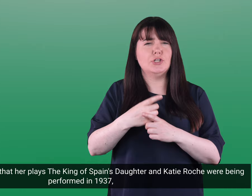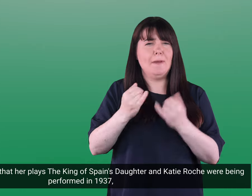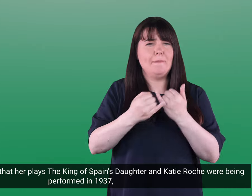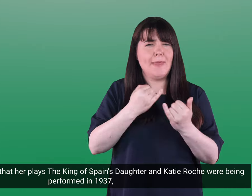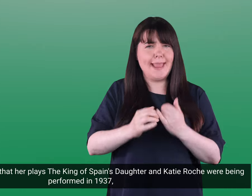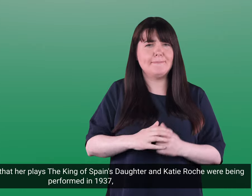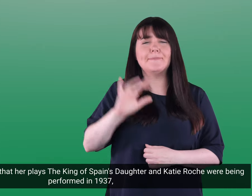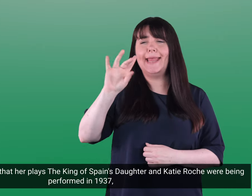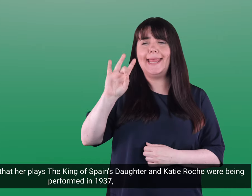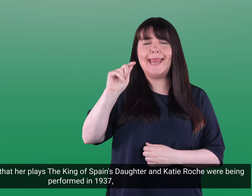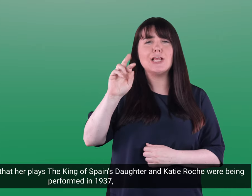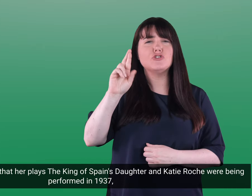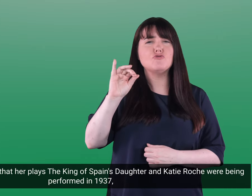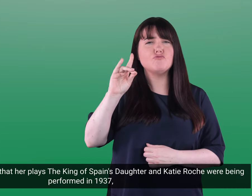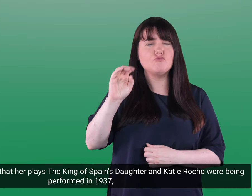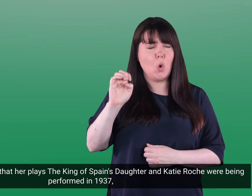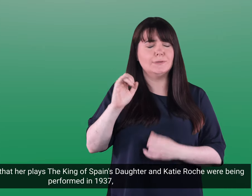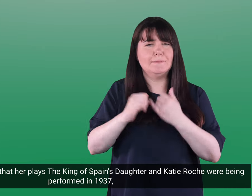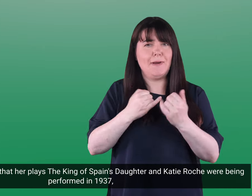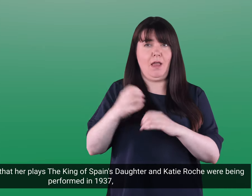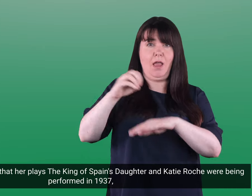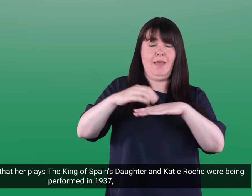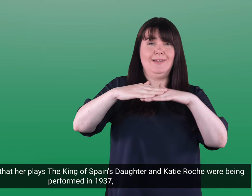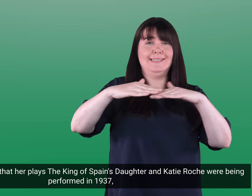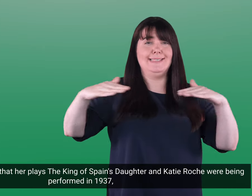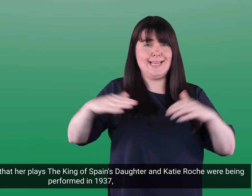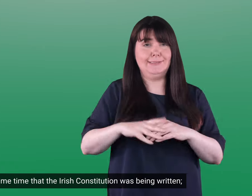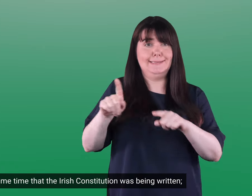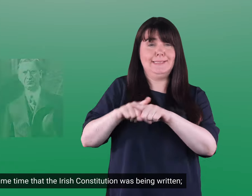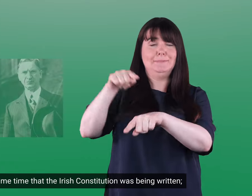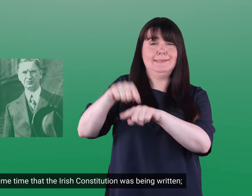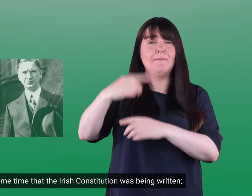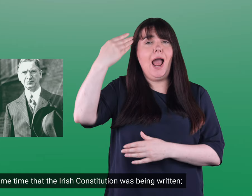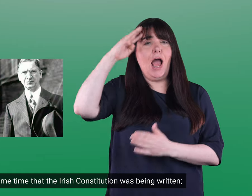were being performed in 1937 the same time that the Irish Constitution was being written.